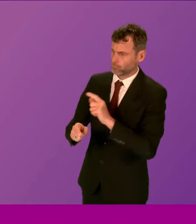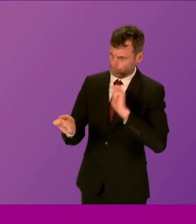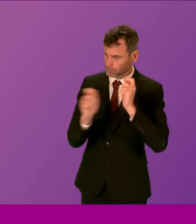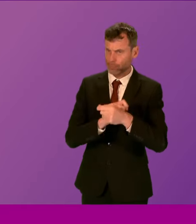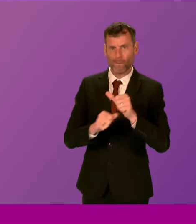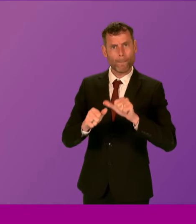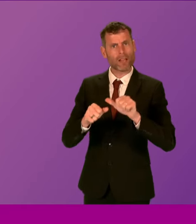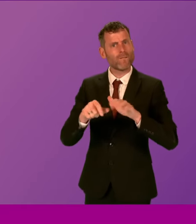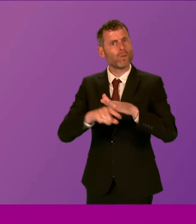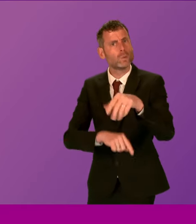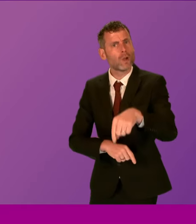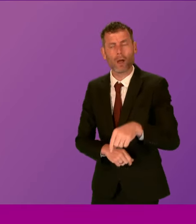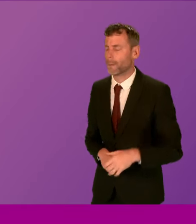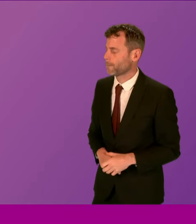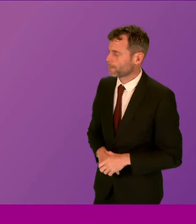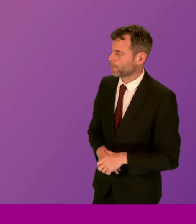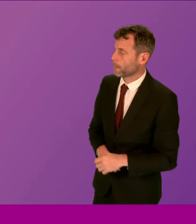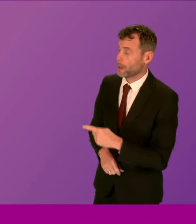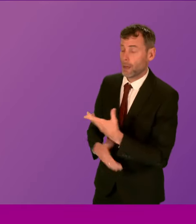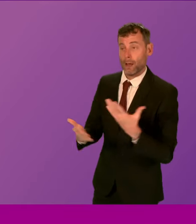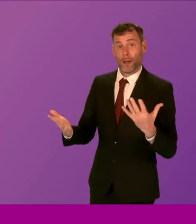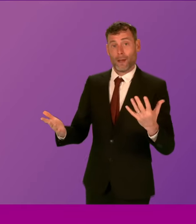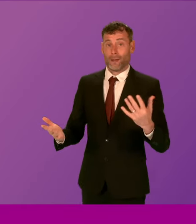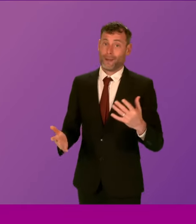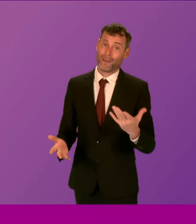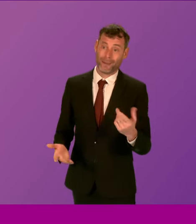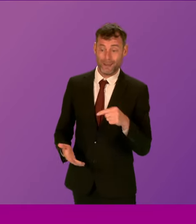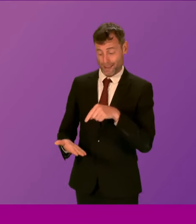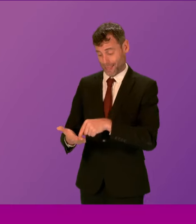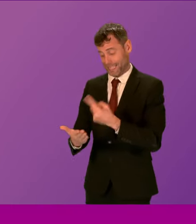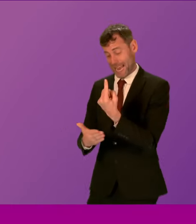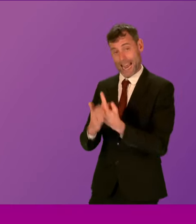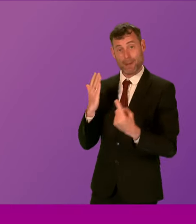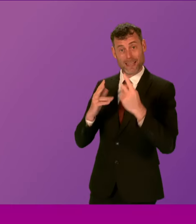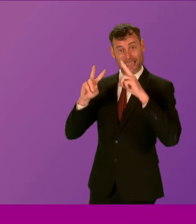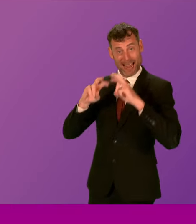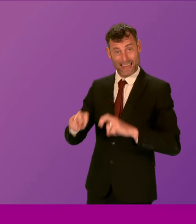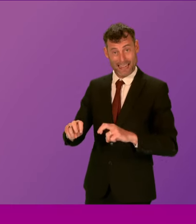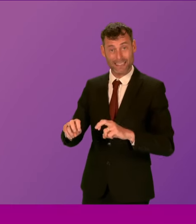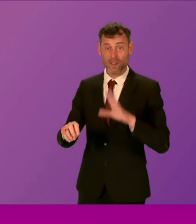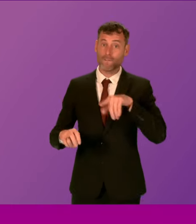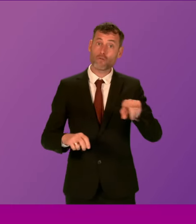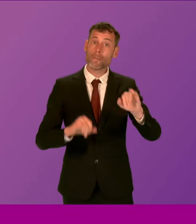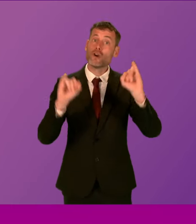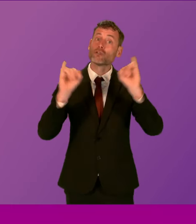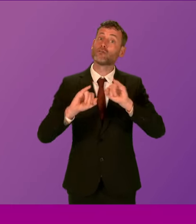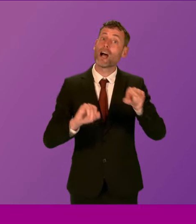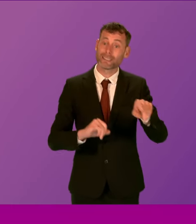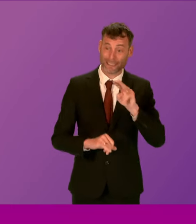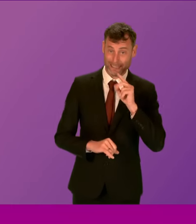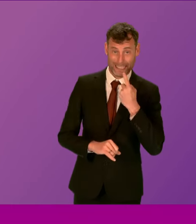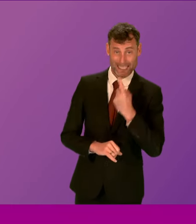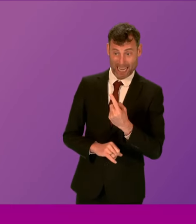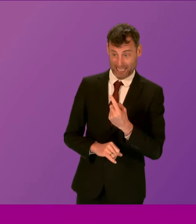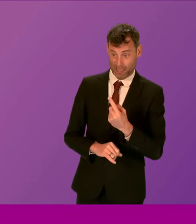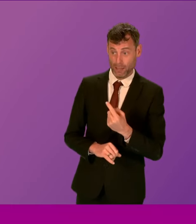First Minister. Well, presiding officer, again, I go back to that independent analysis by stakeholders like Crisis, which say, of course, that the austerity